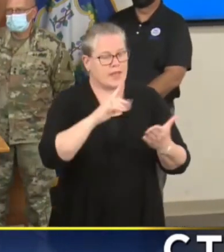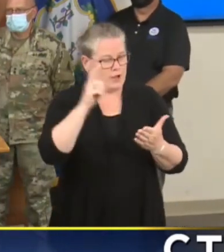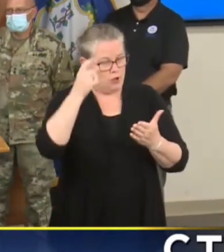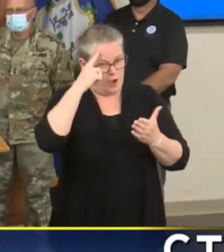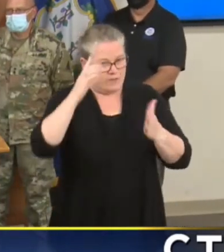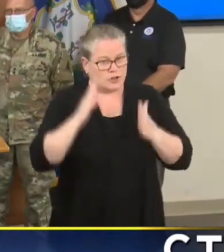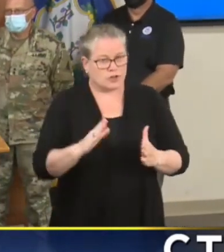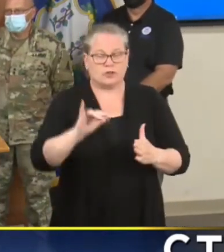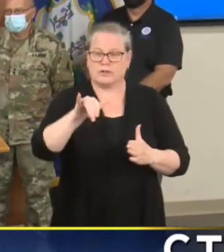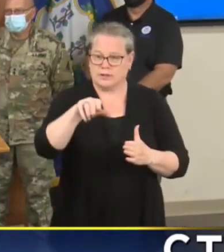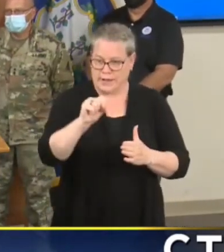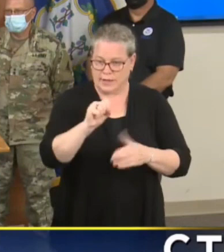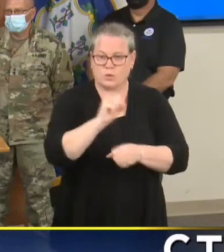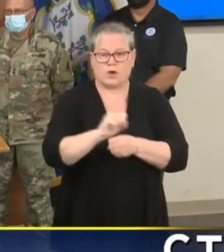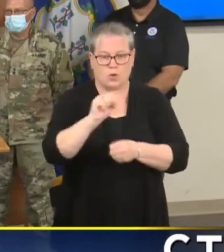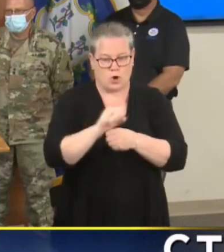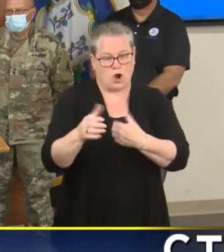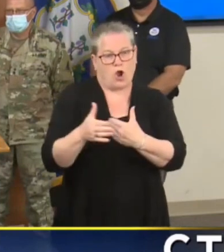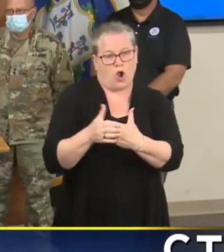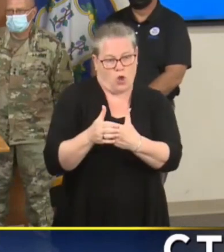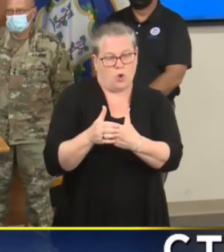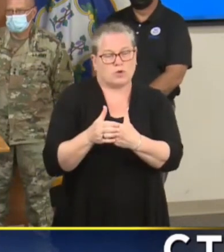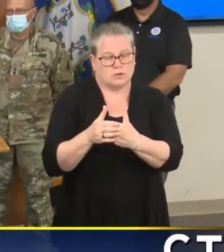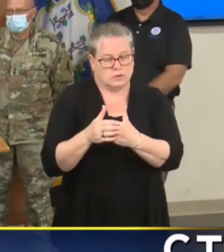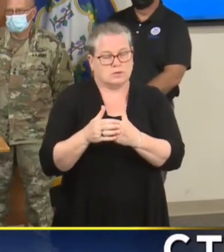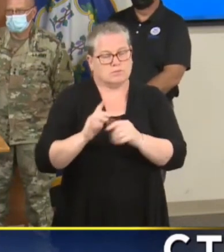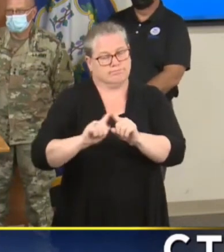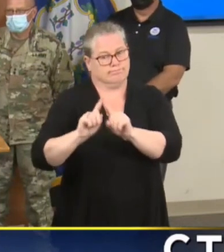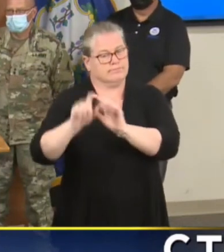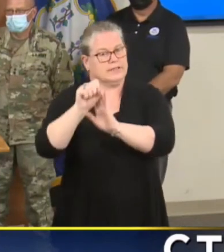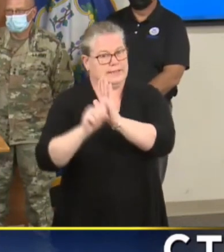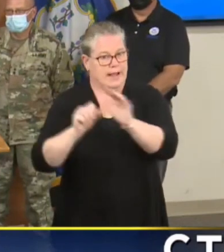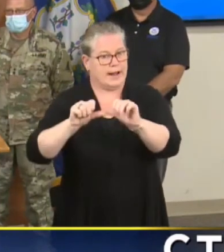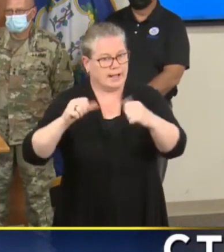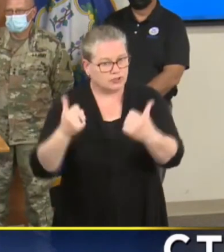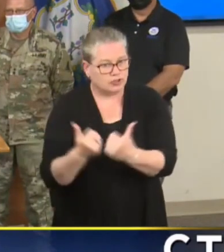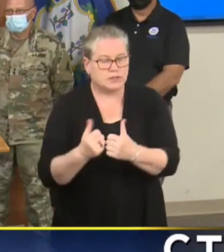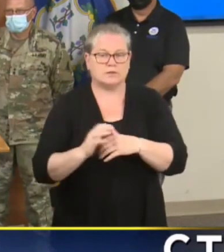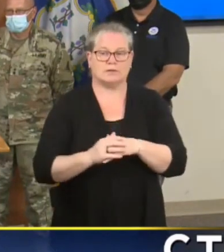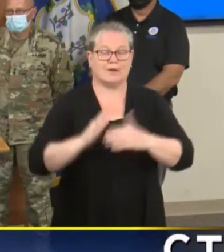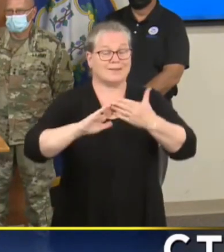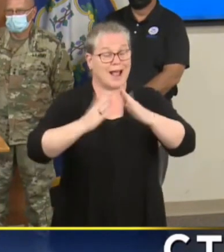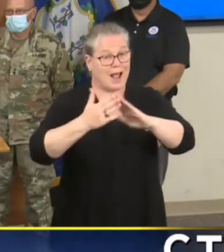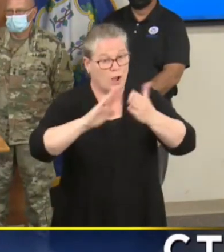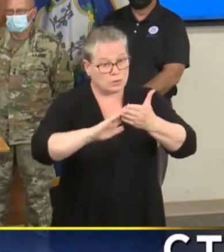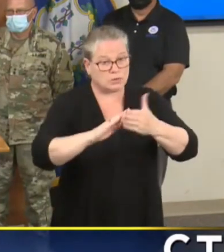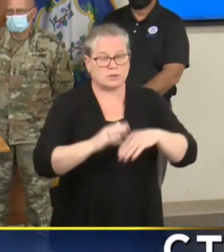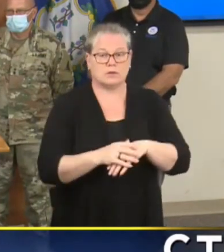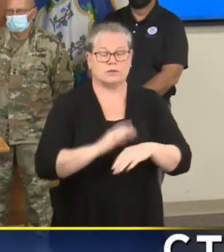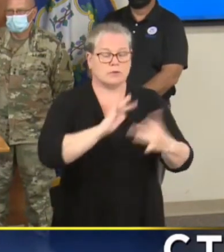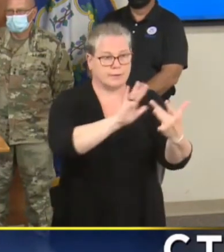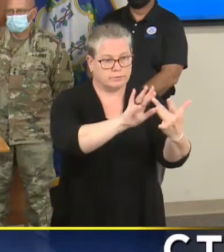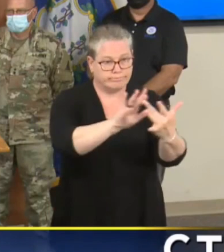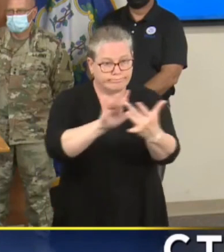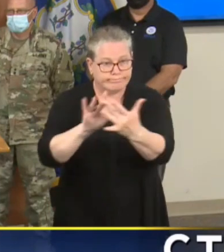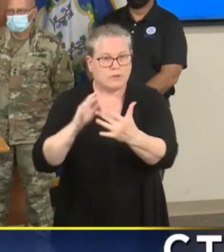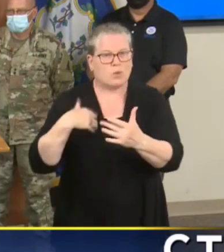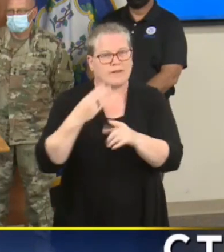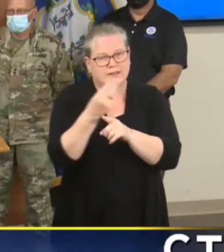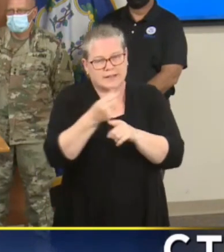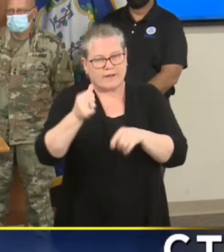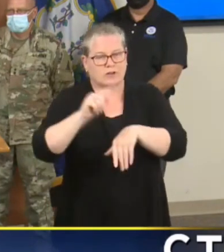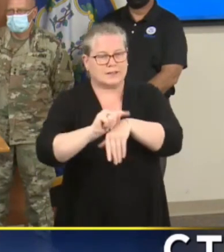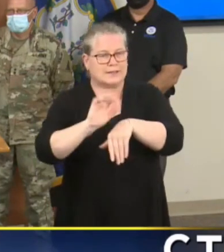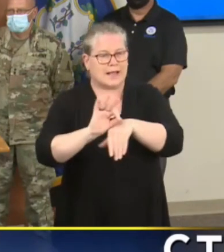we're working very closely under our unified command with state agencies working with municipalities. We have a number of task forces set up